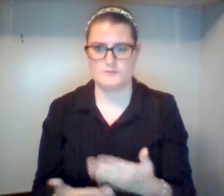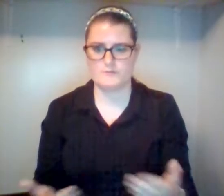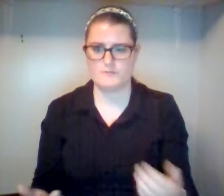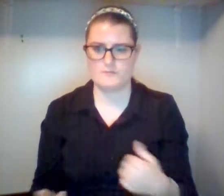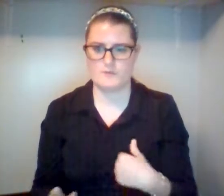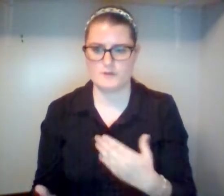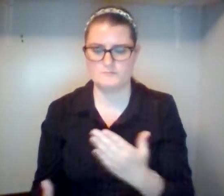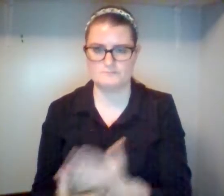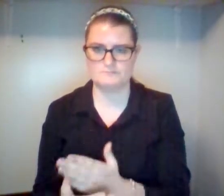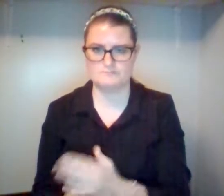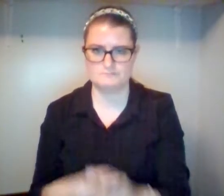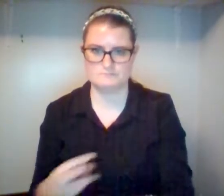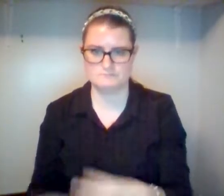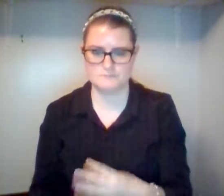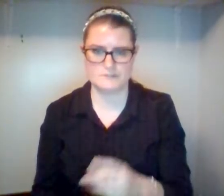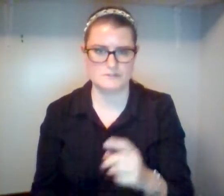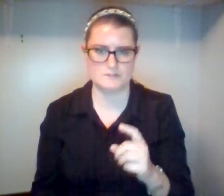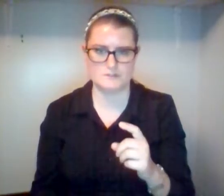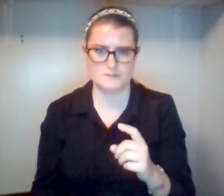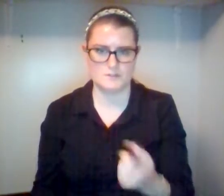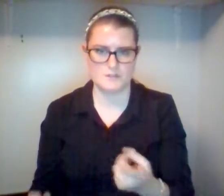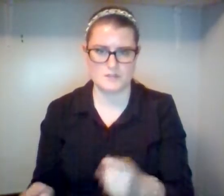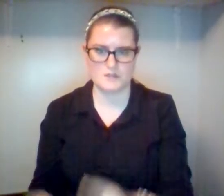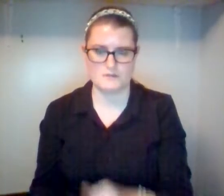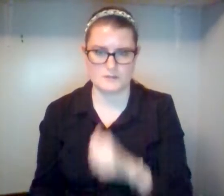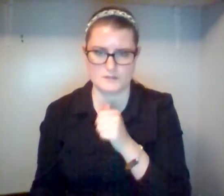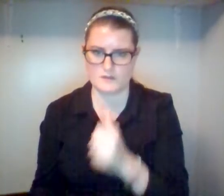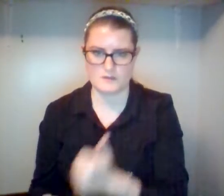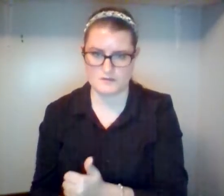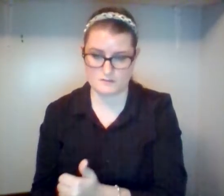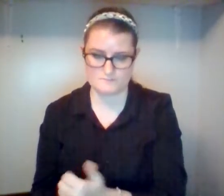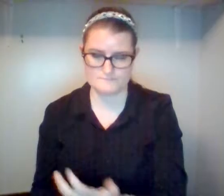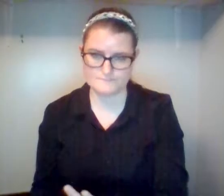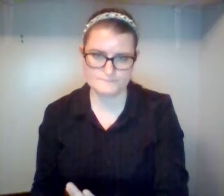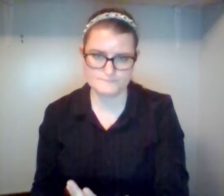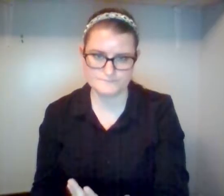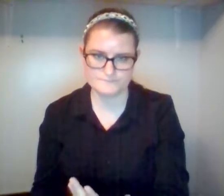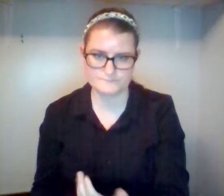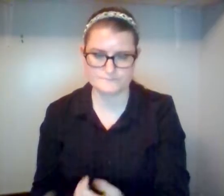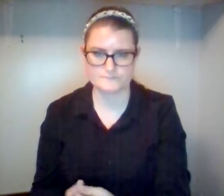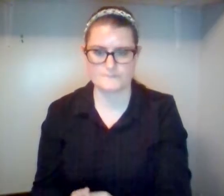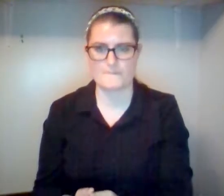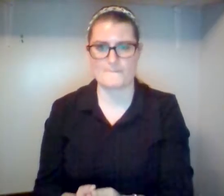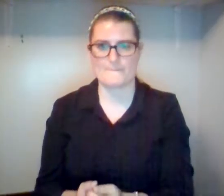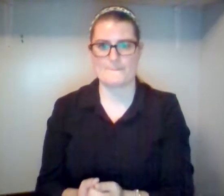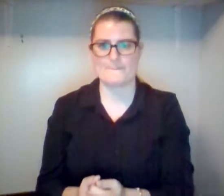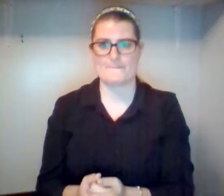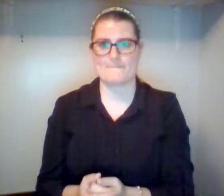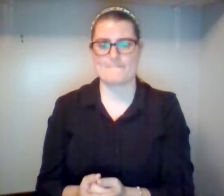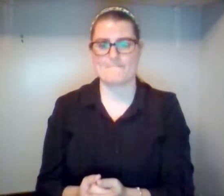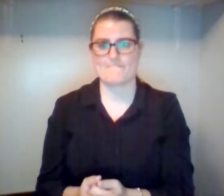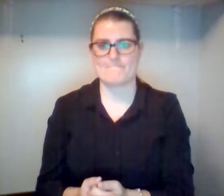And not wanting their God-less approval, who needs the God-less approval